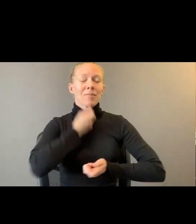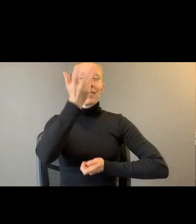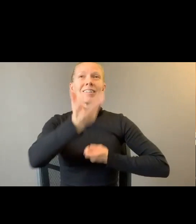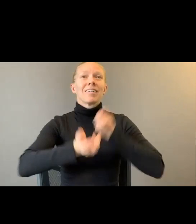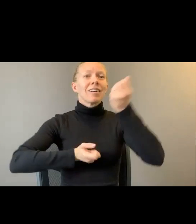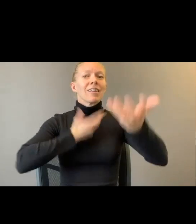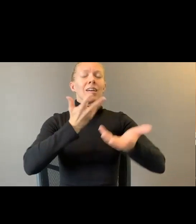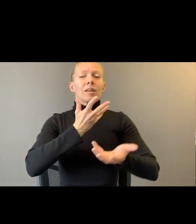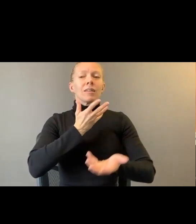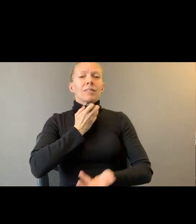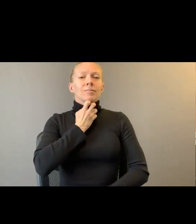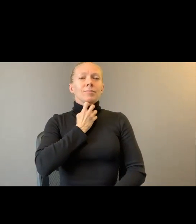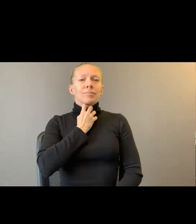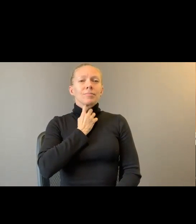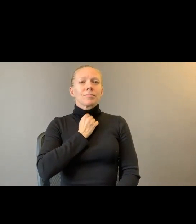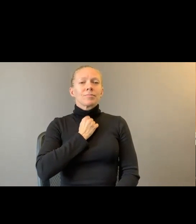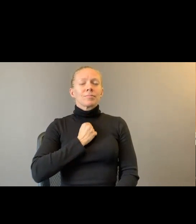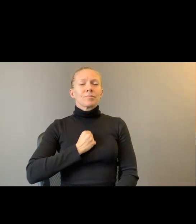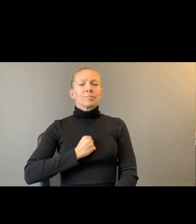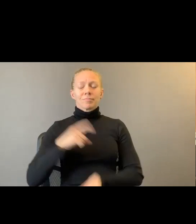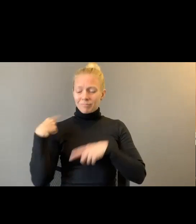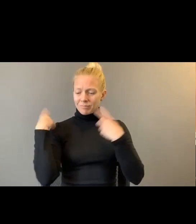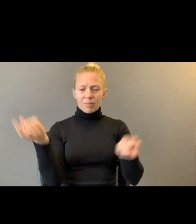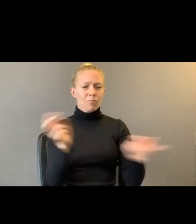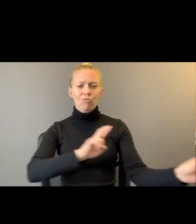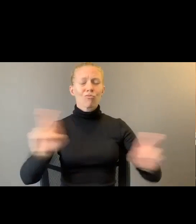say. But I'm glad to have had until today.